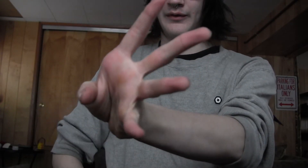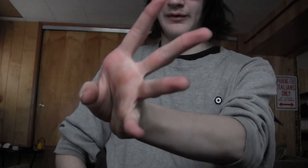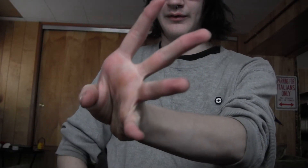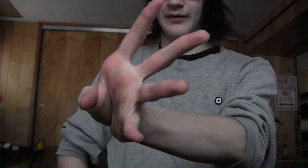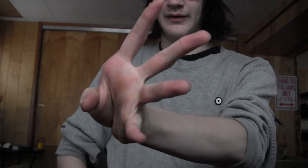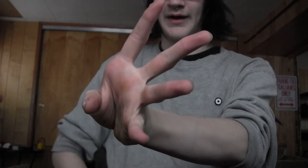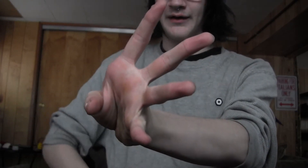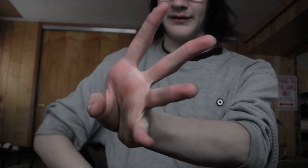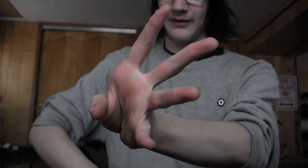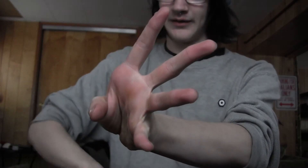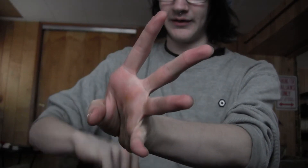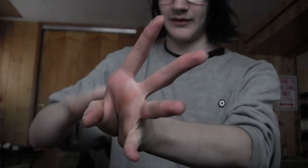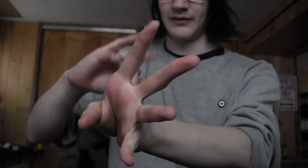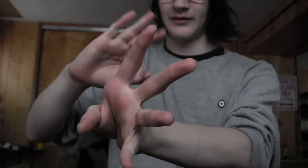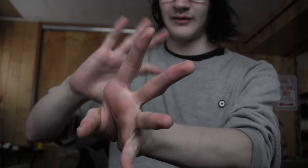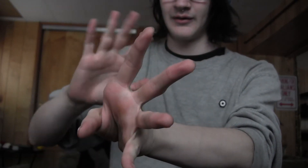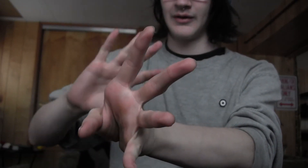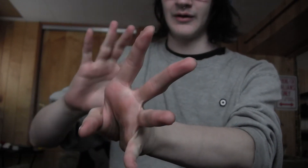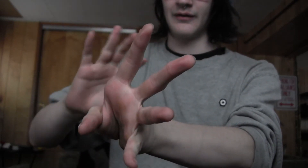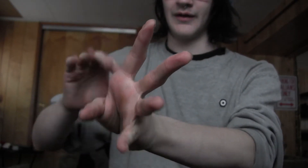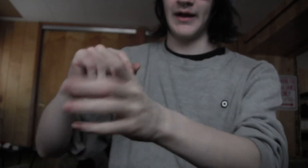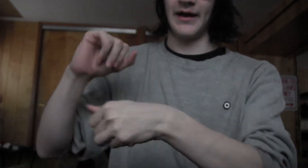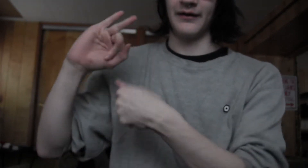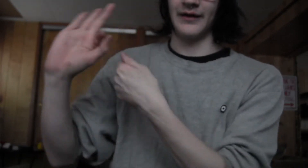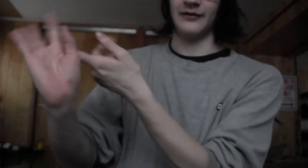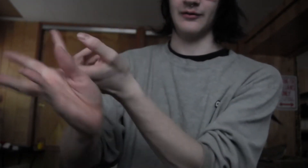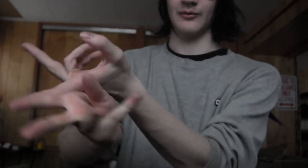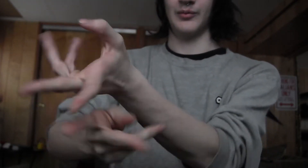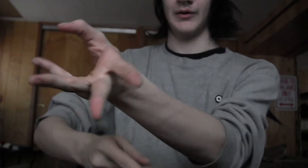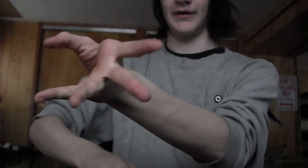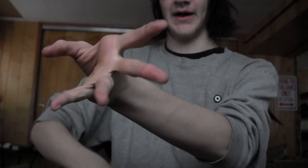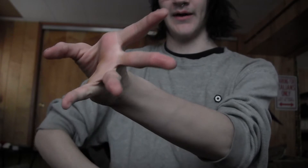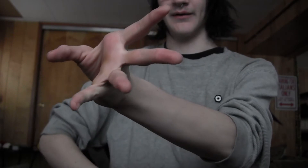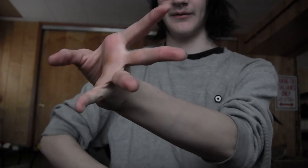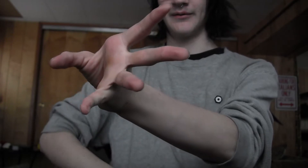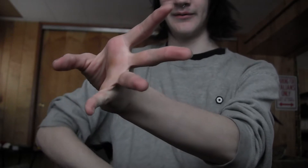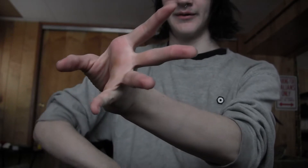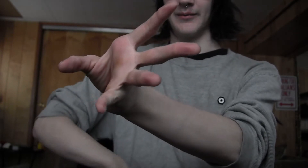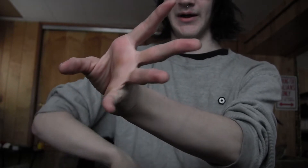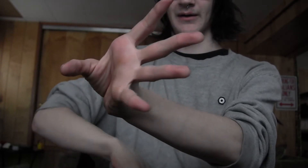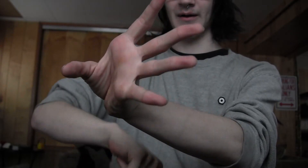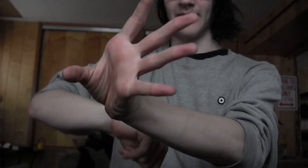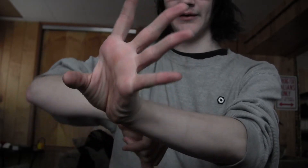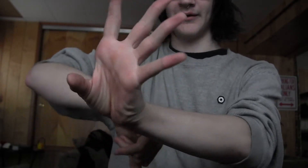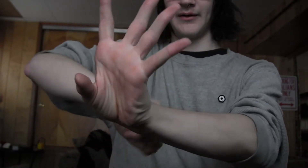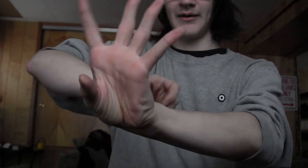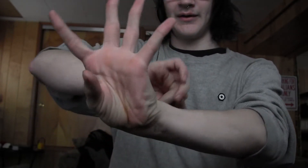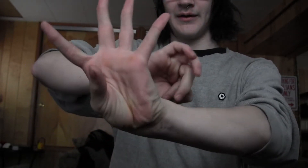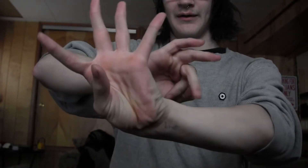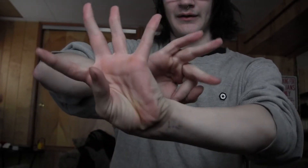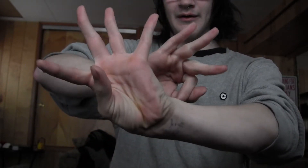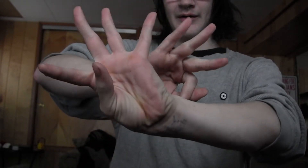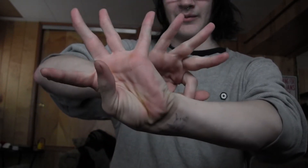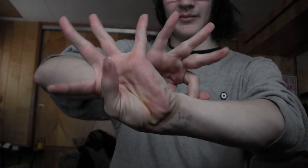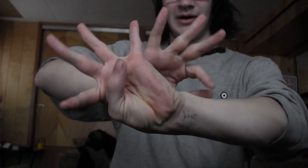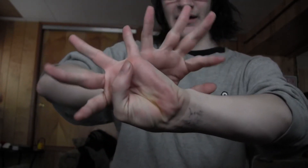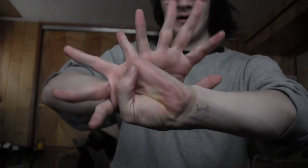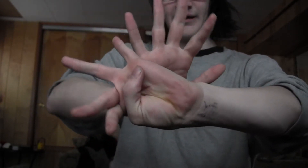this hand is out here the hand that you put down in the background is going to come up behind it